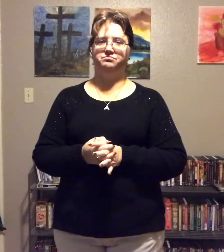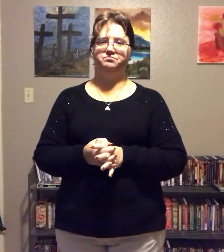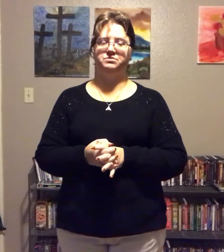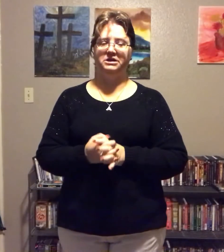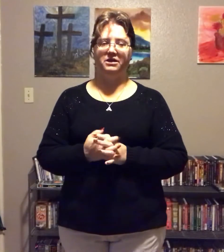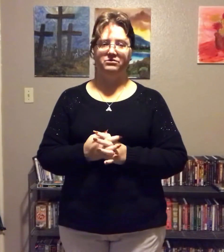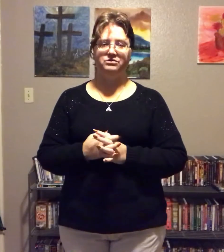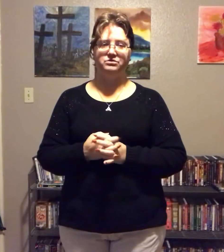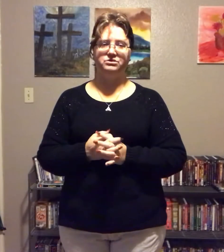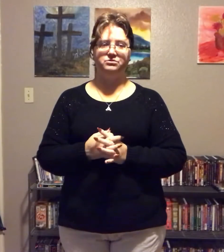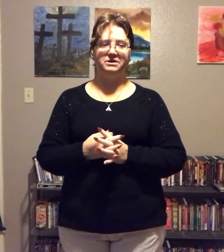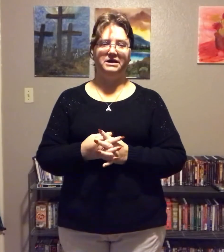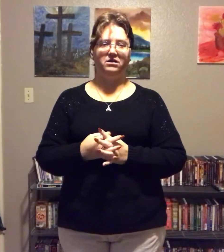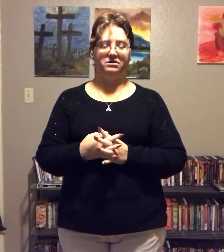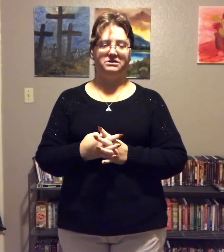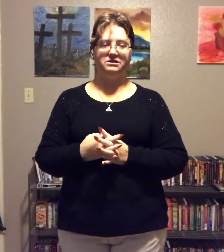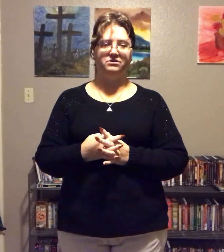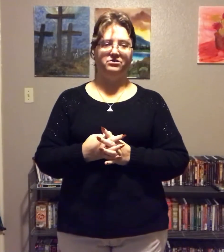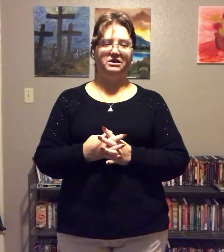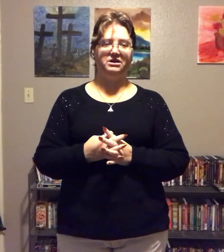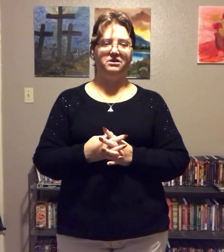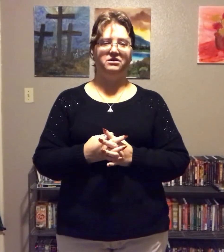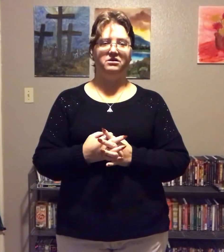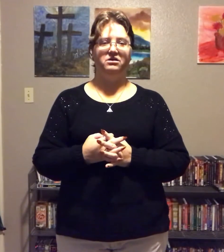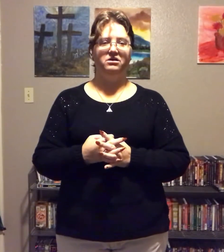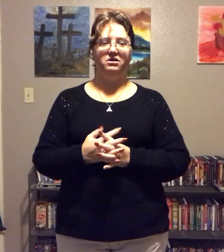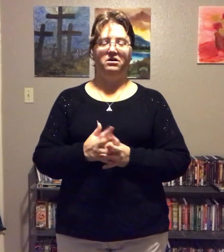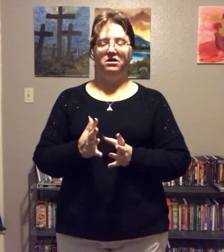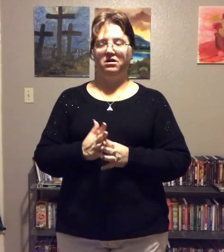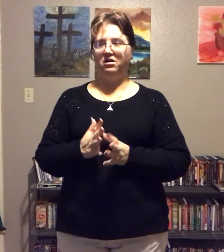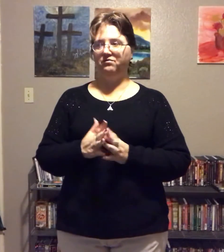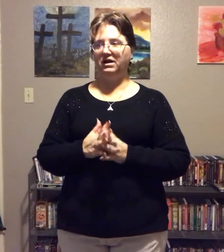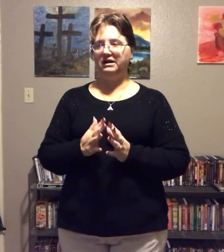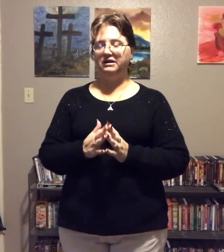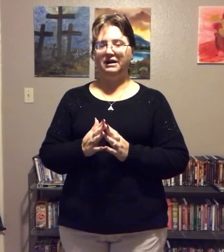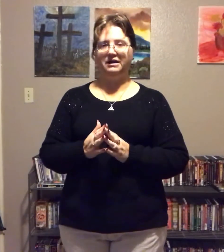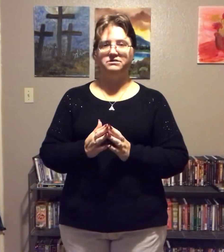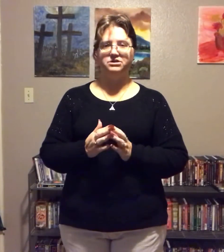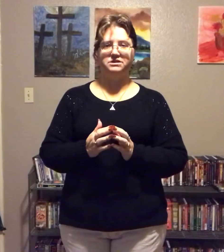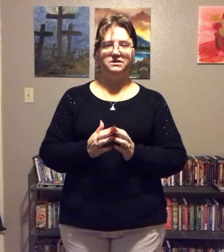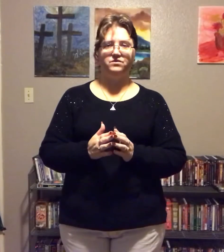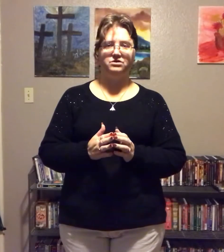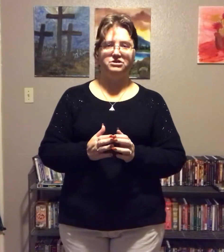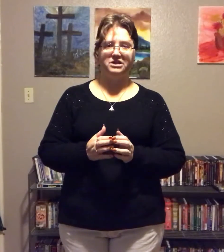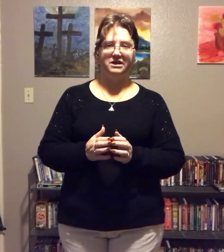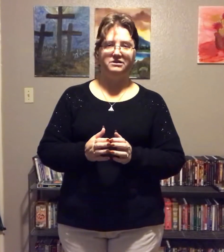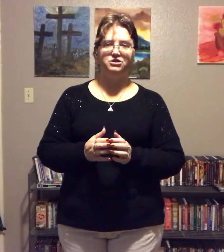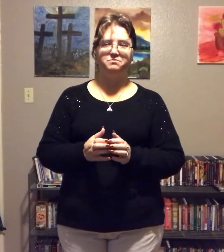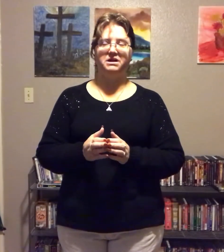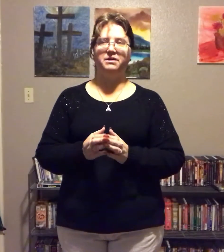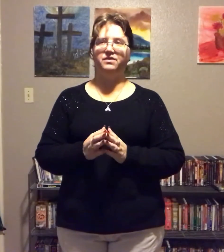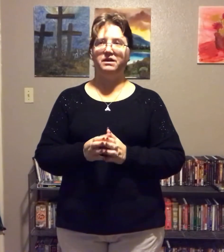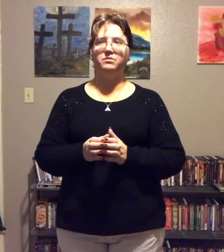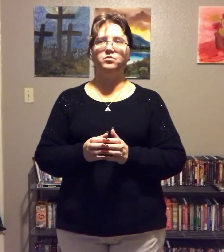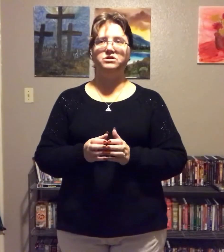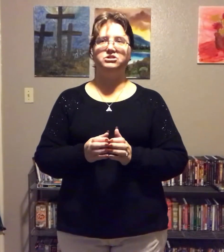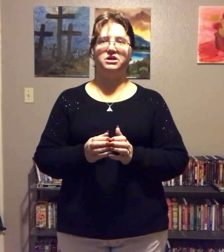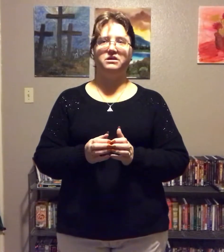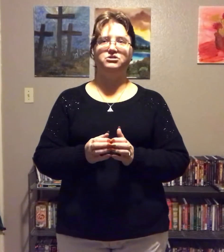And I was going to wait until the end of 90 days to give you the challenge. But I think I'm going to challenge